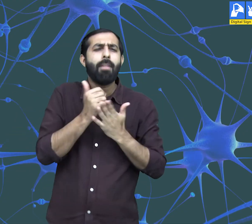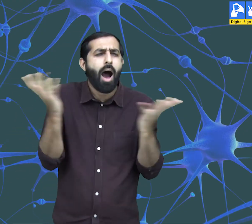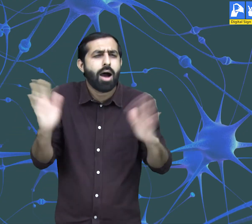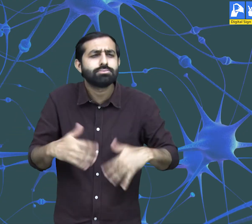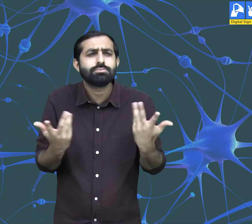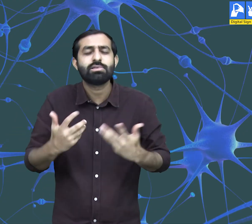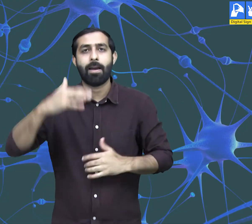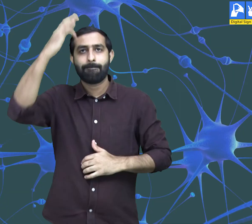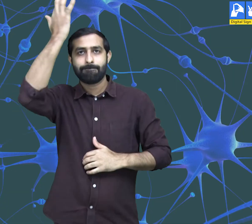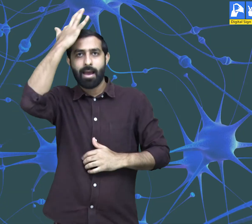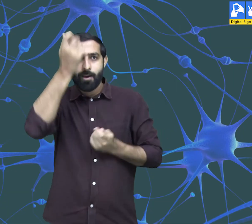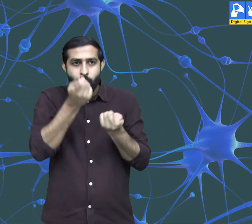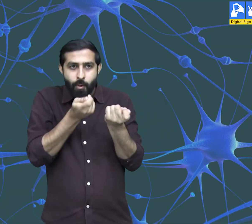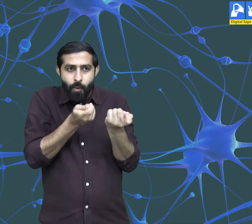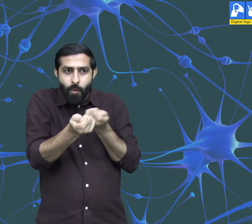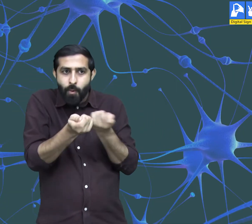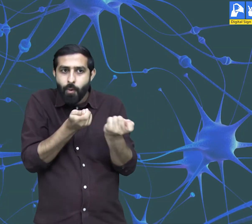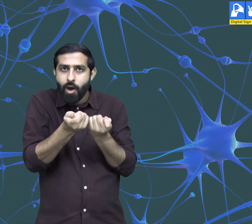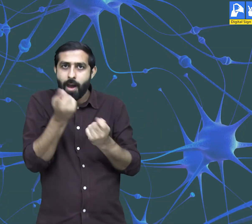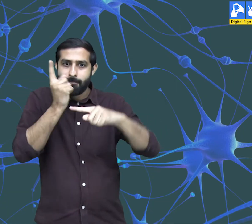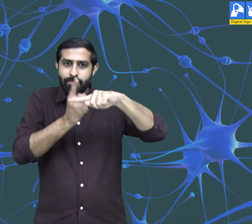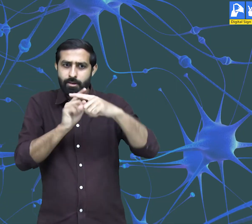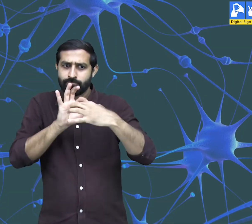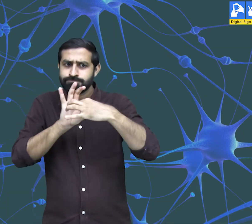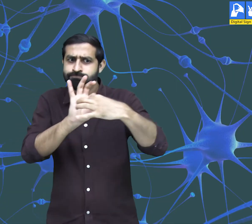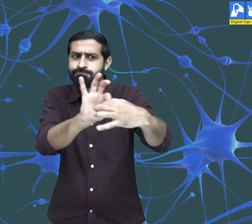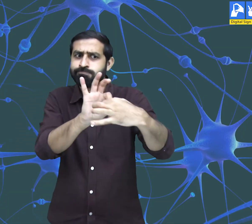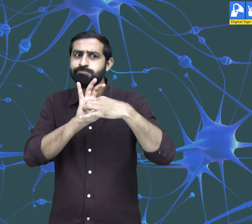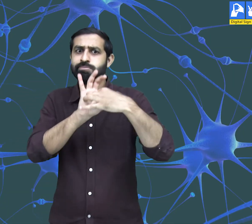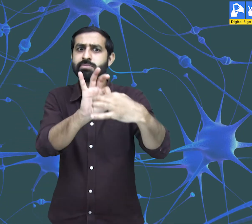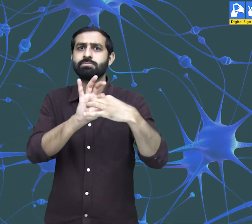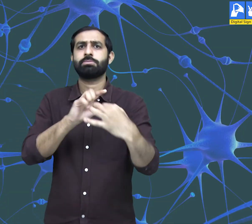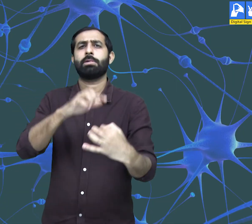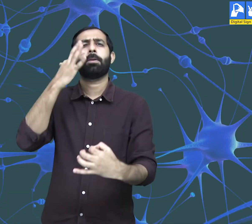All of the body's voluntary movements are controlled by the brain.